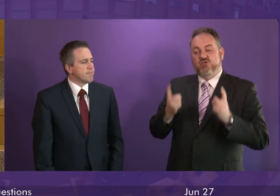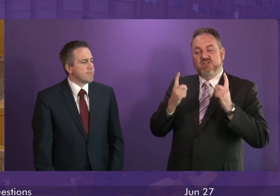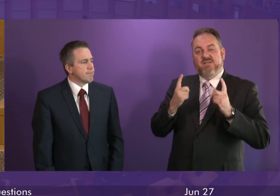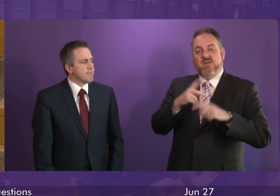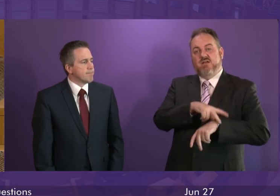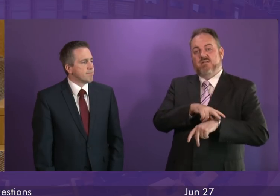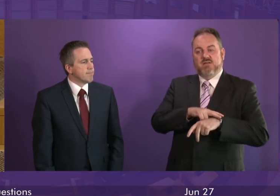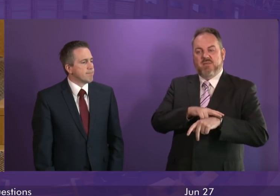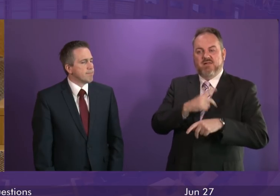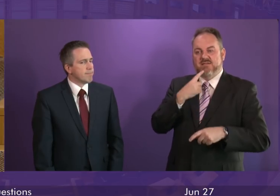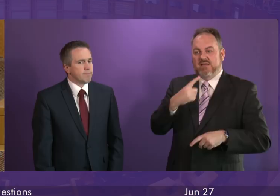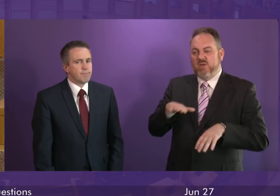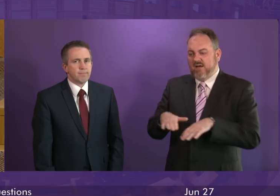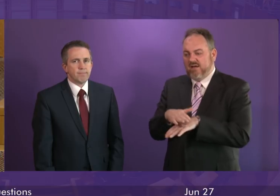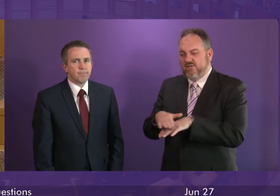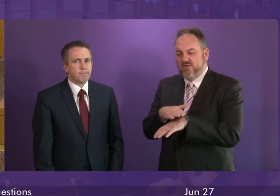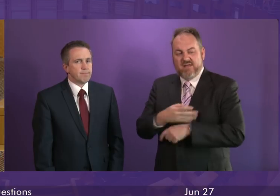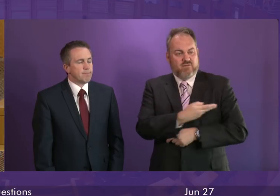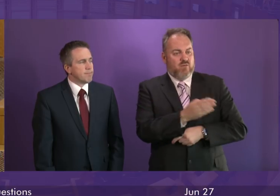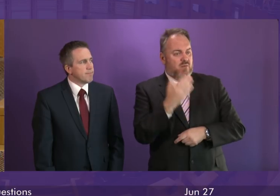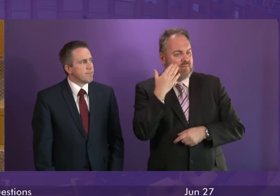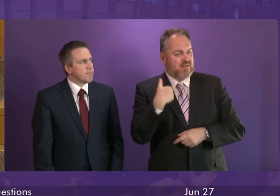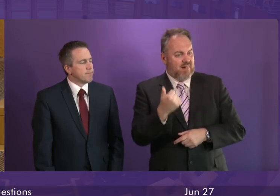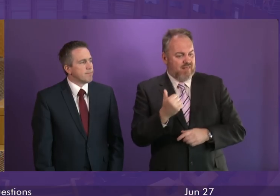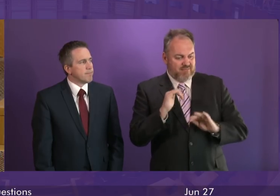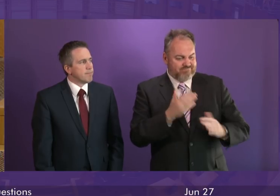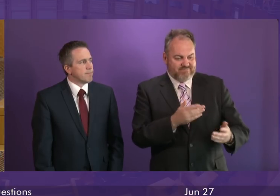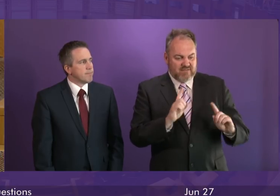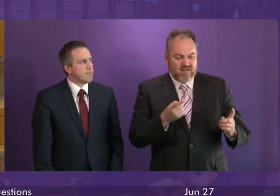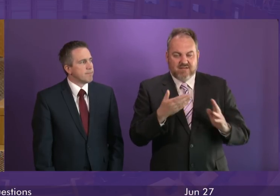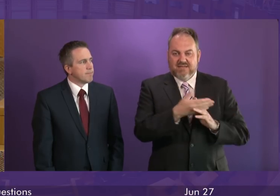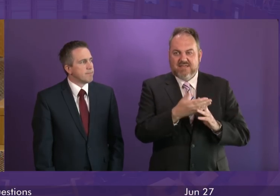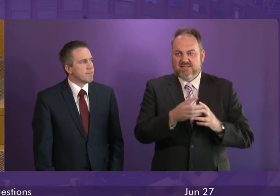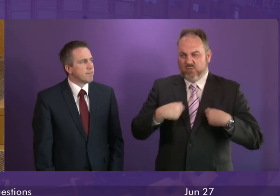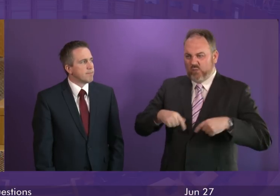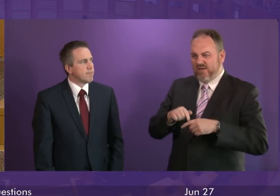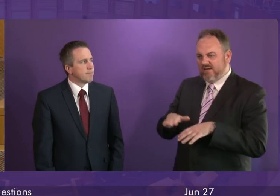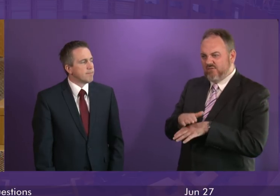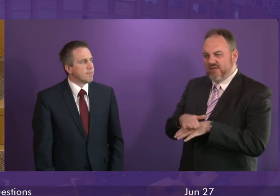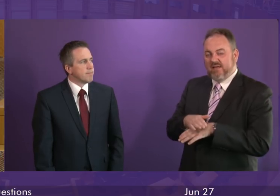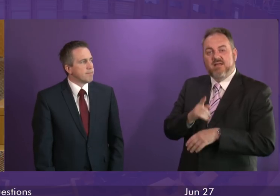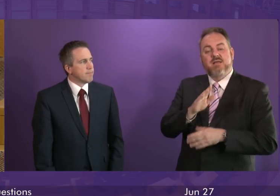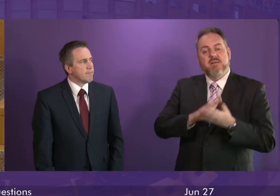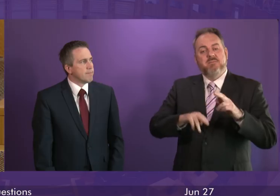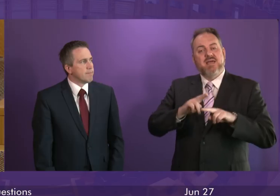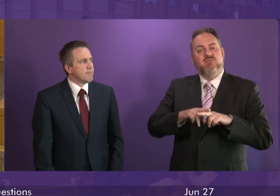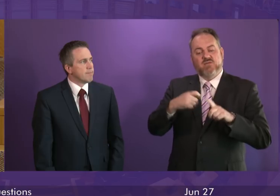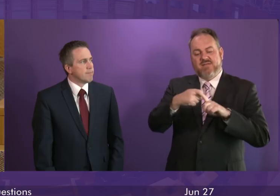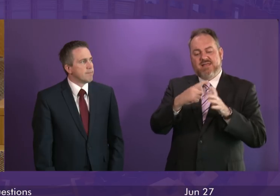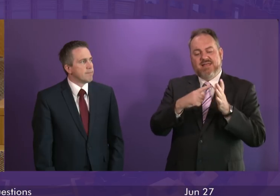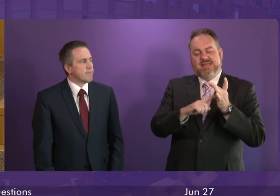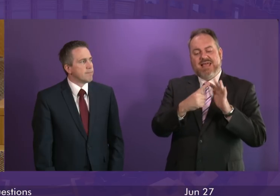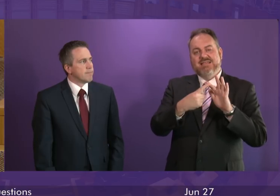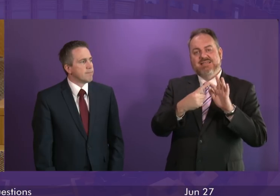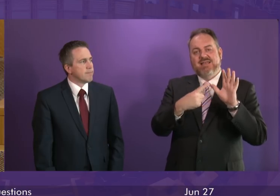picking up when other services fail. Prisons can't cope. The parents of Katie Allen blame the culture.